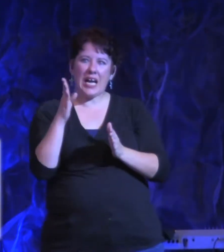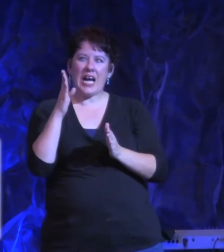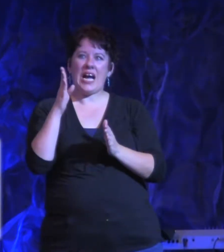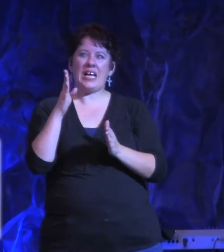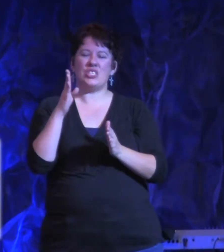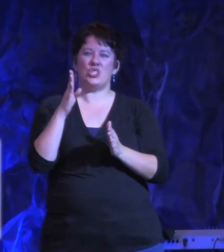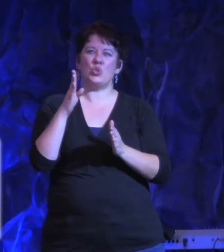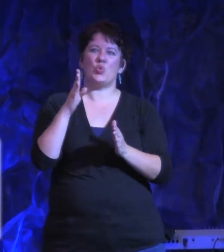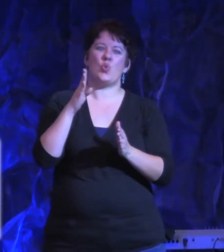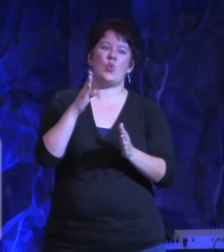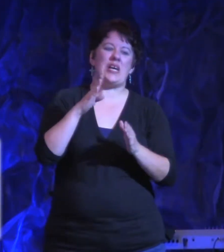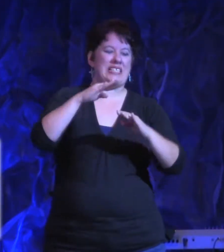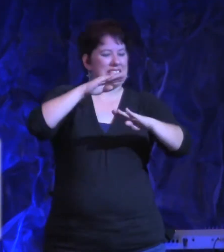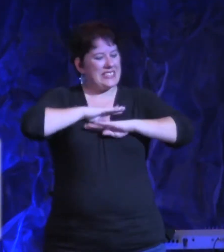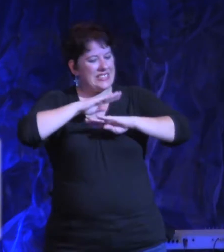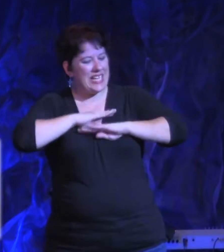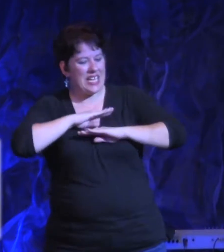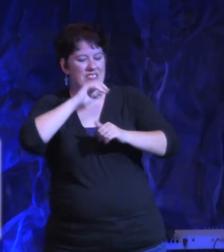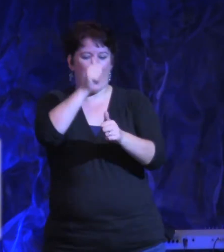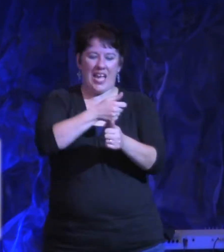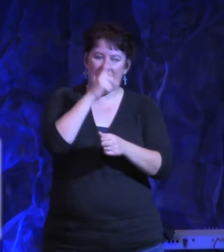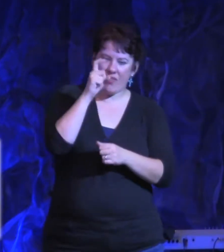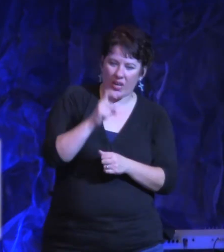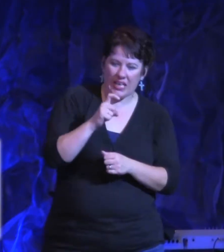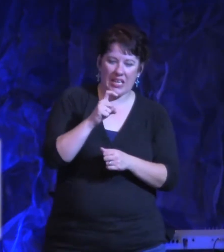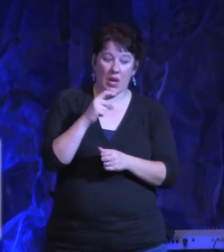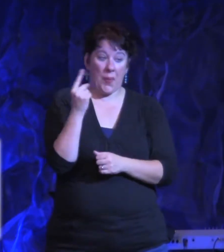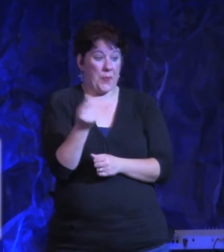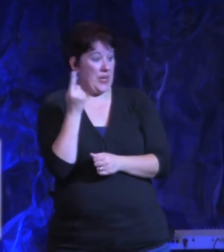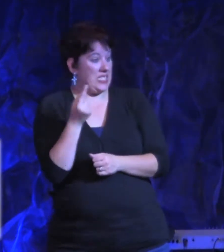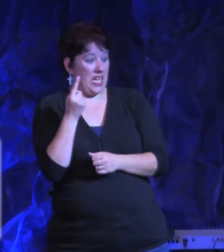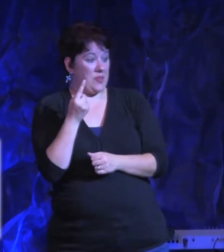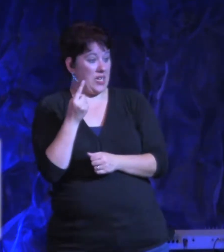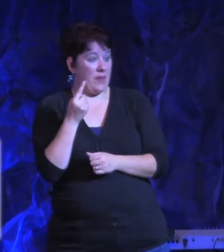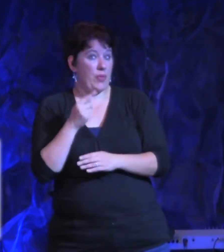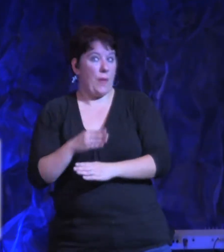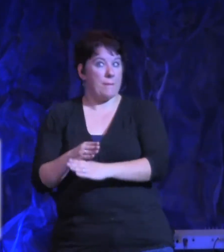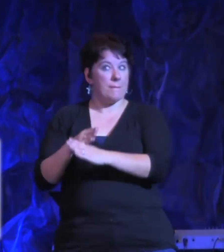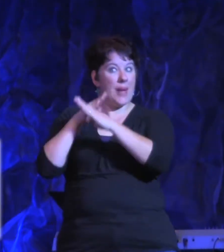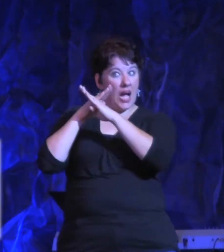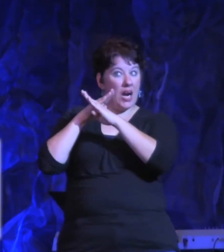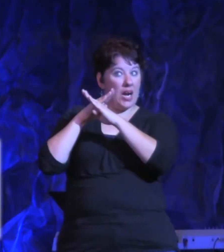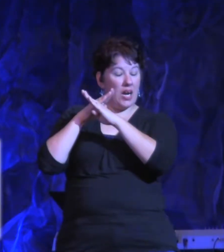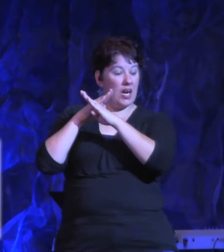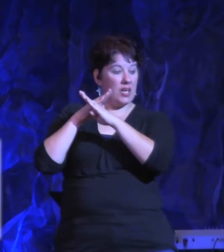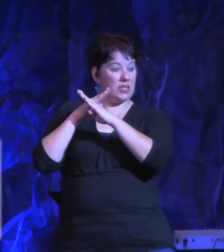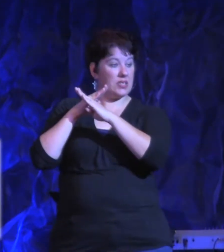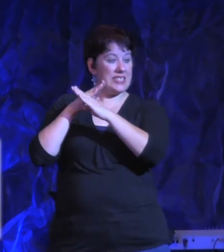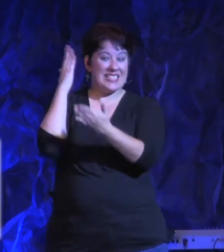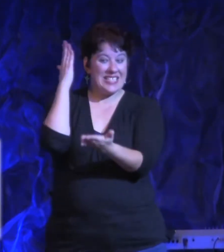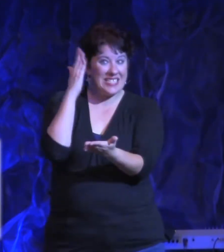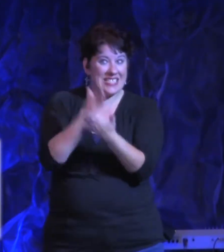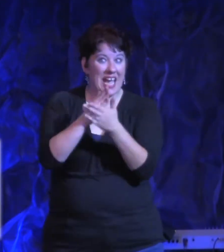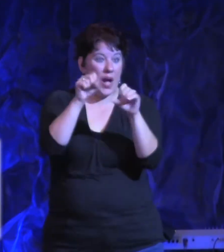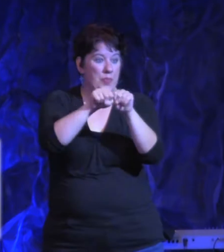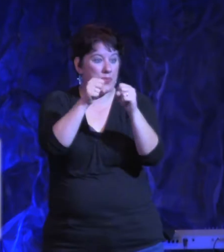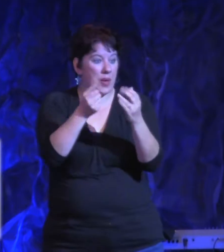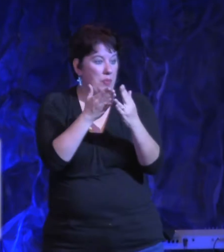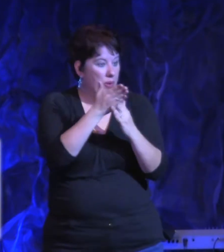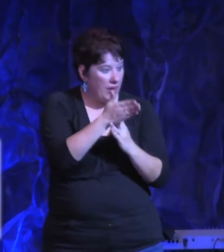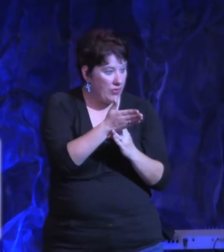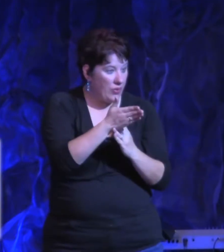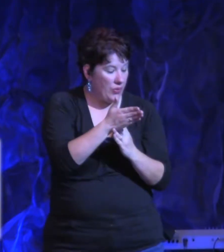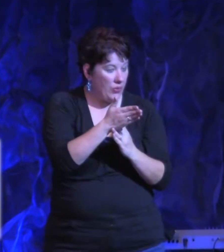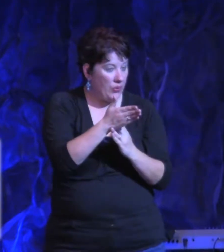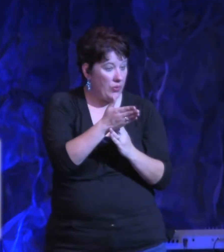need. But sometimes there are barriers to our breakthrough. And we don't realize that we're going after God, pursuing God,